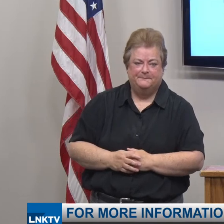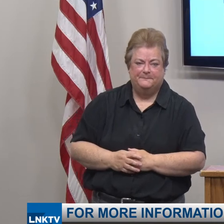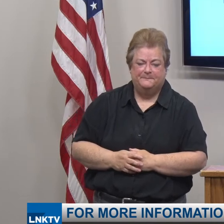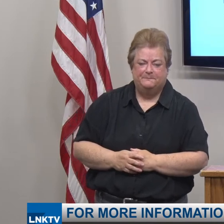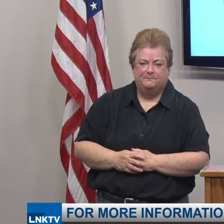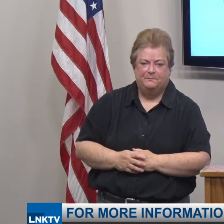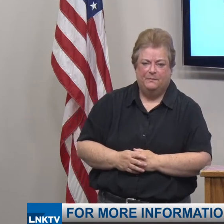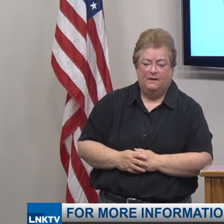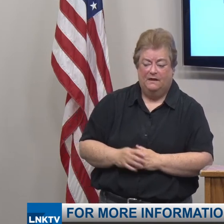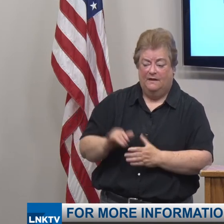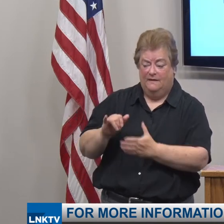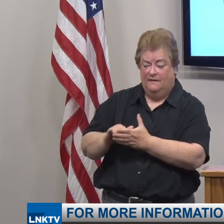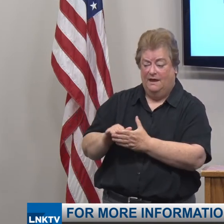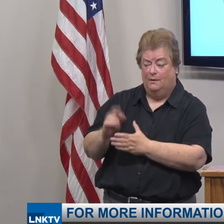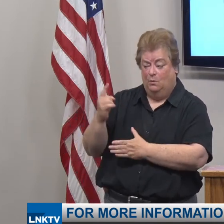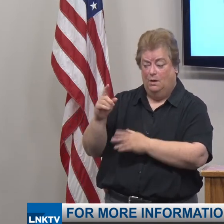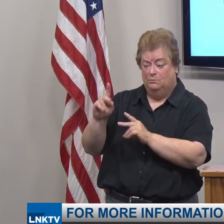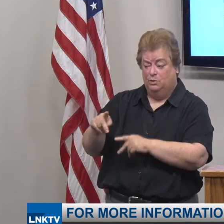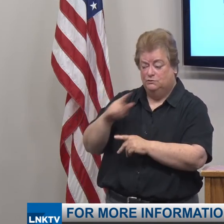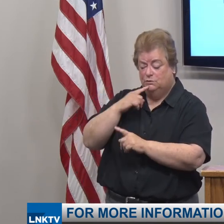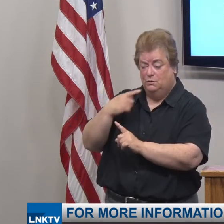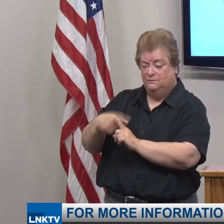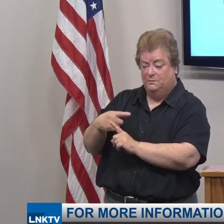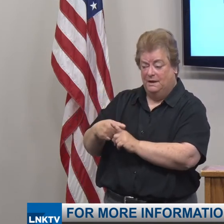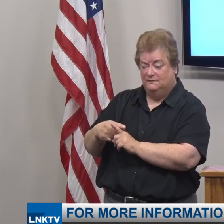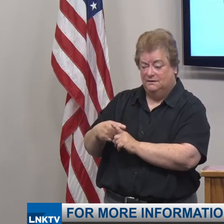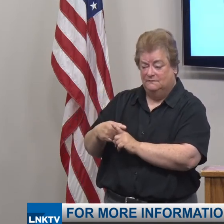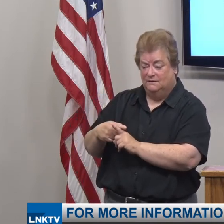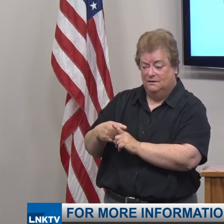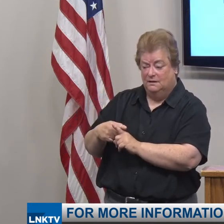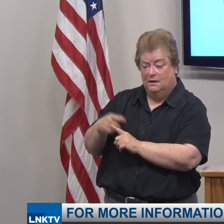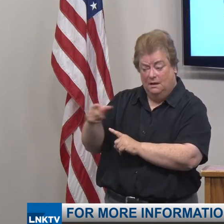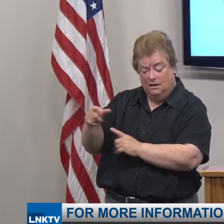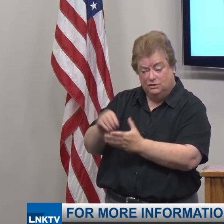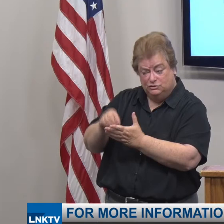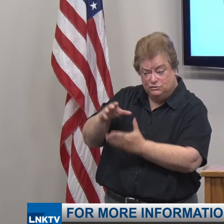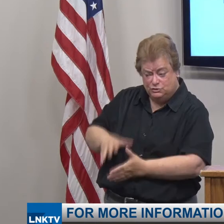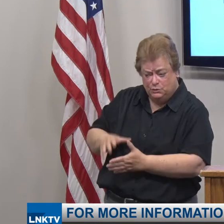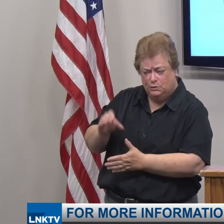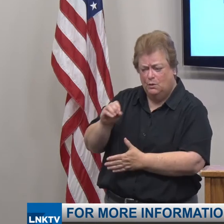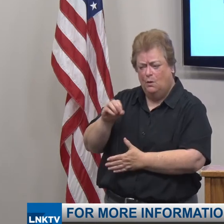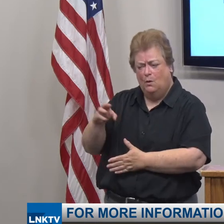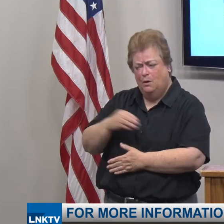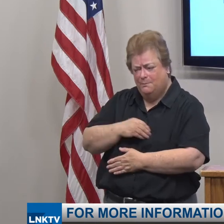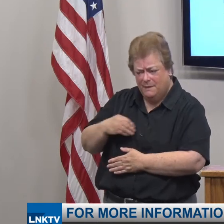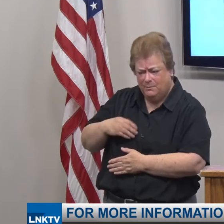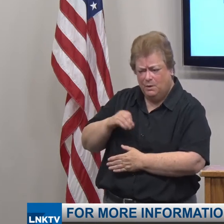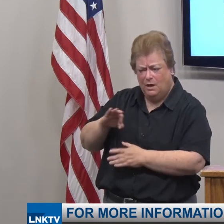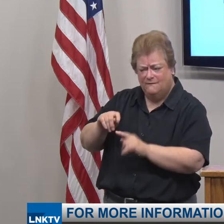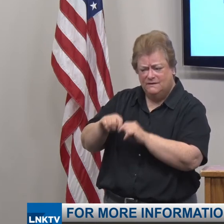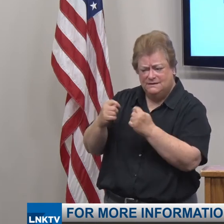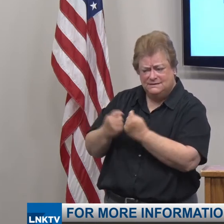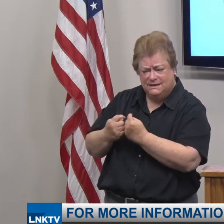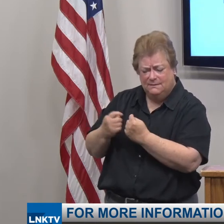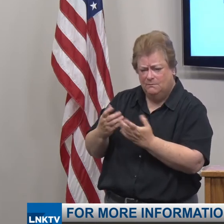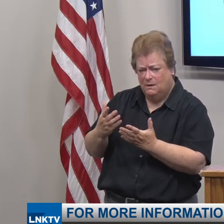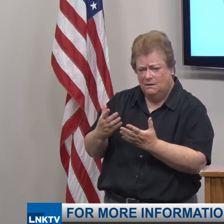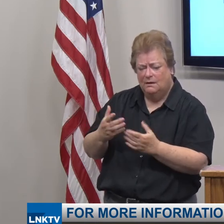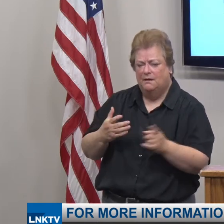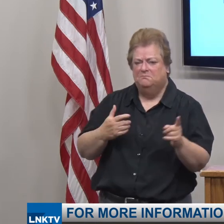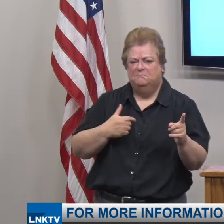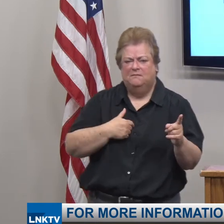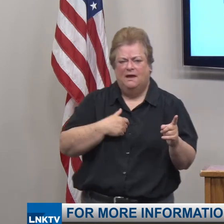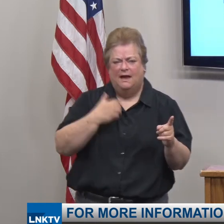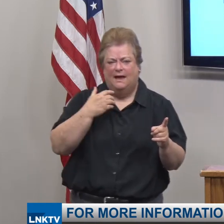And was the person who was positive they were in contact with a Southeast student or a member of the volleyball team? You know, Brent, I'm